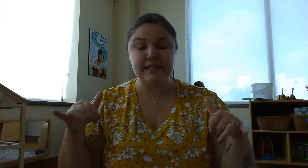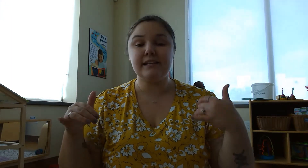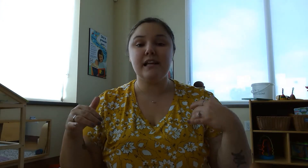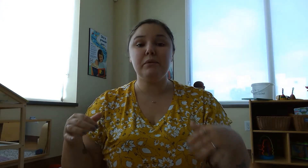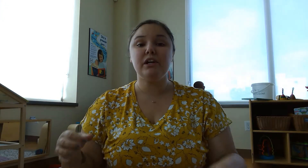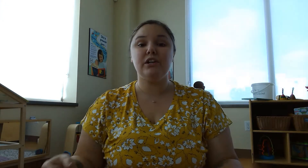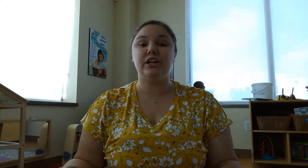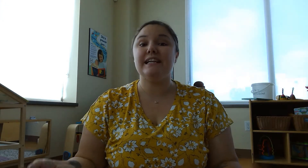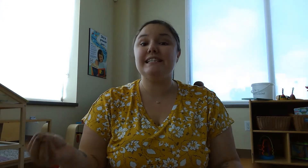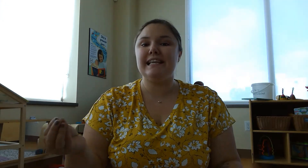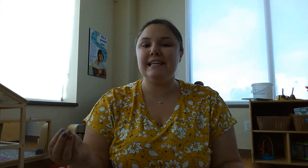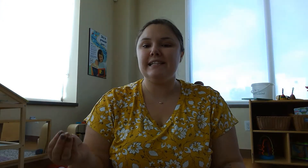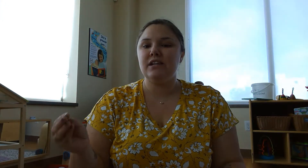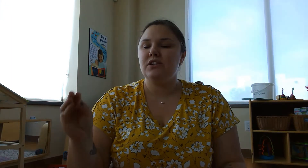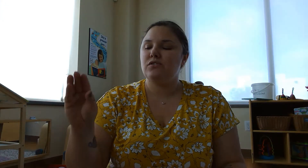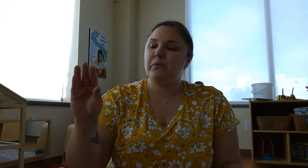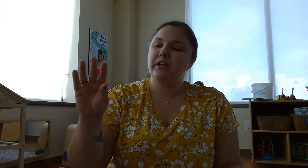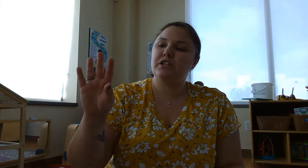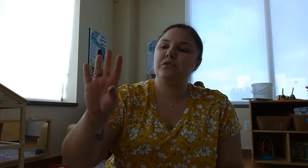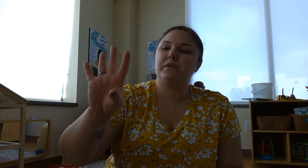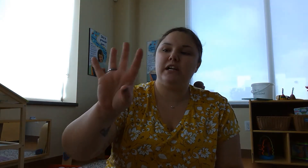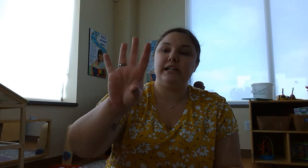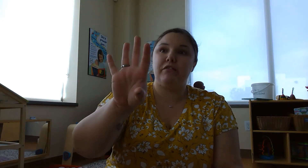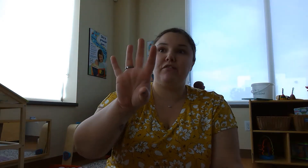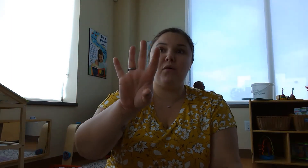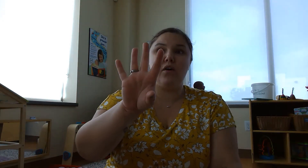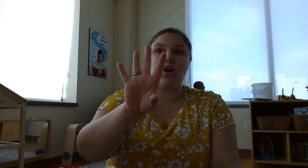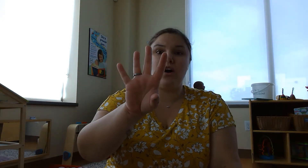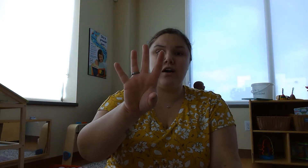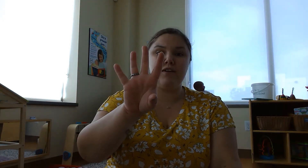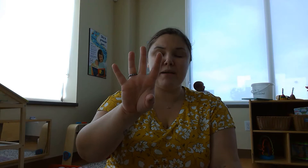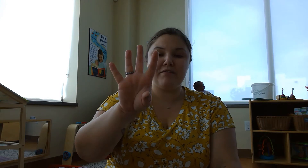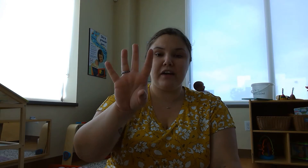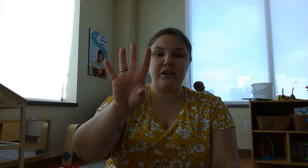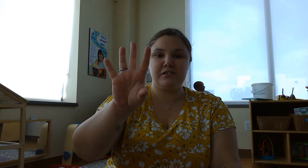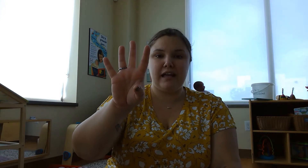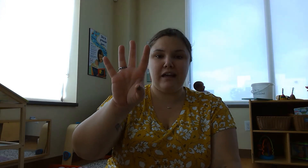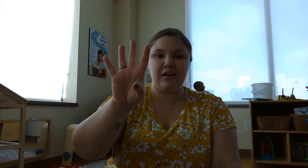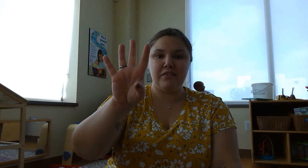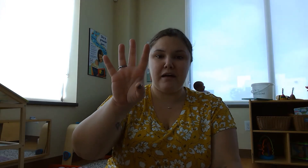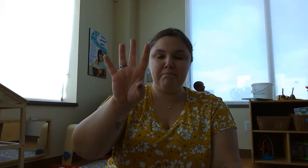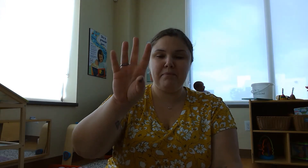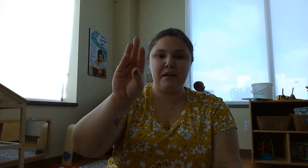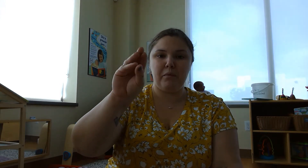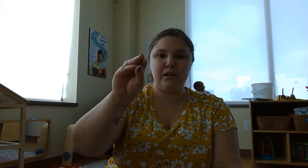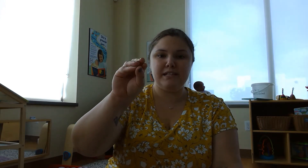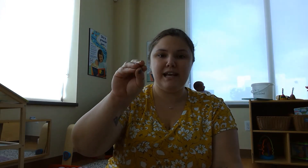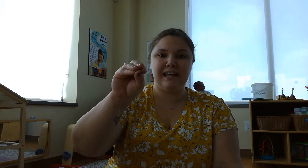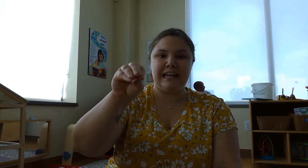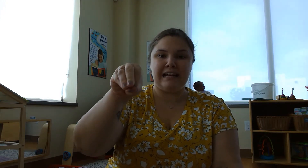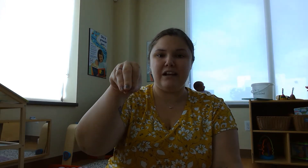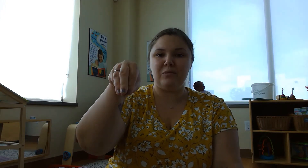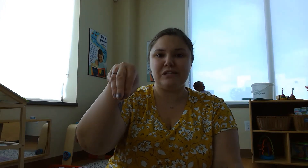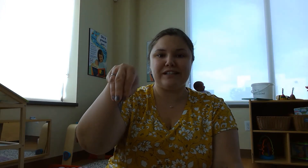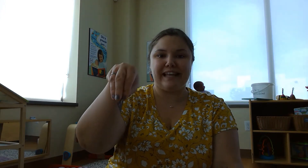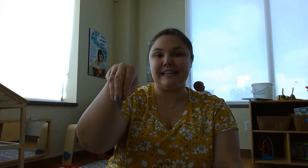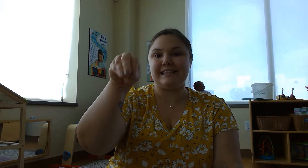Next time we're going to learn is eat. So what we're going to do is we're going to take four of our big fingers and our thumb and we're going to tuck it in. It almost looks like a